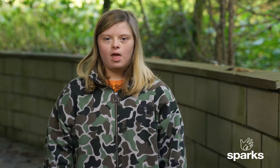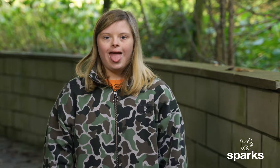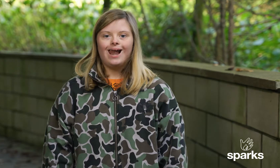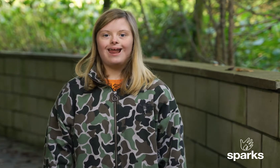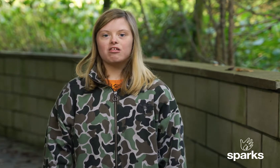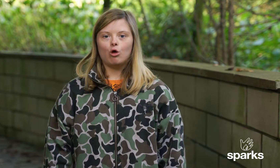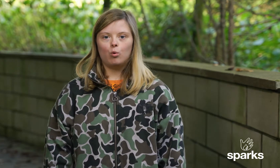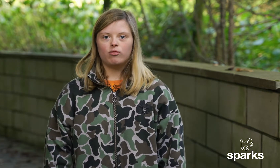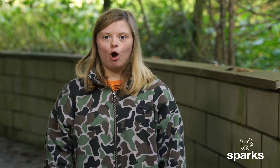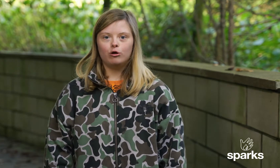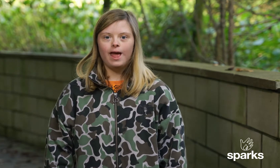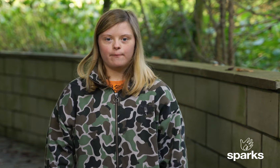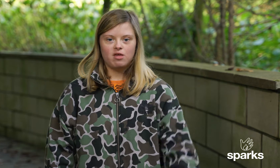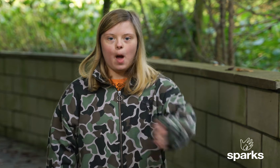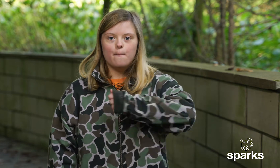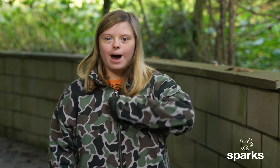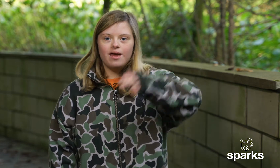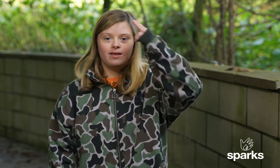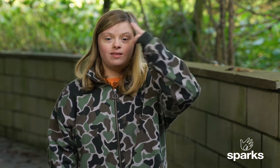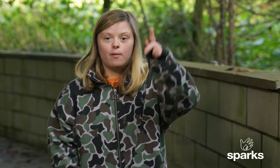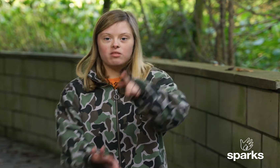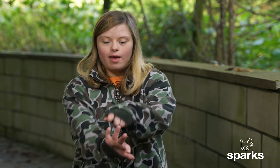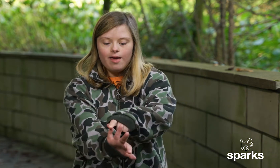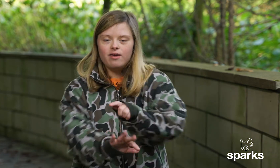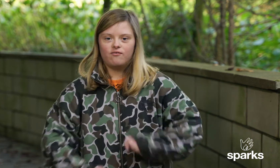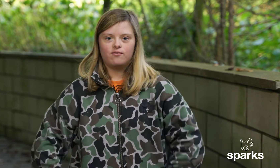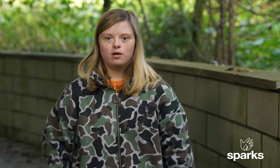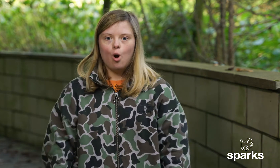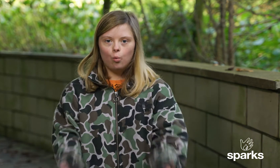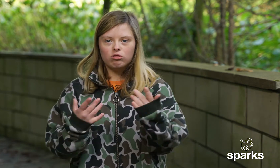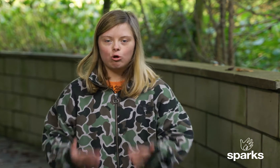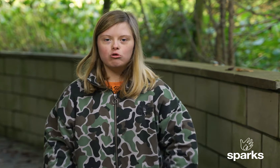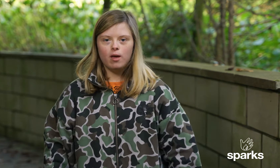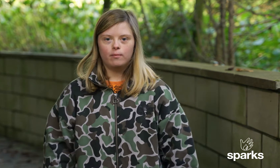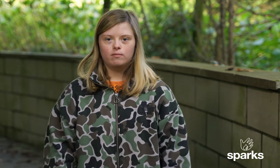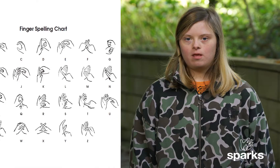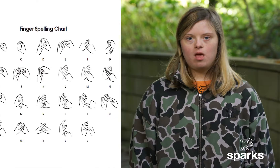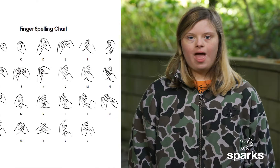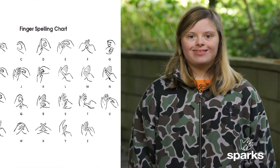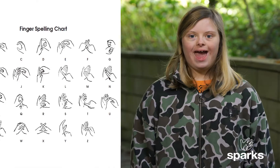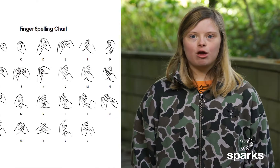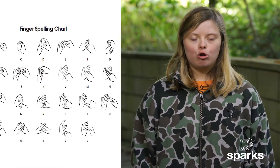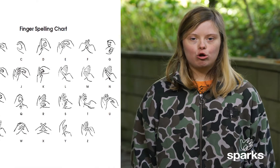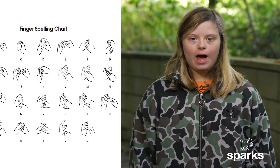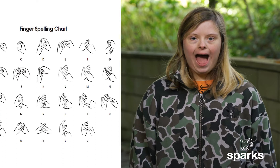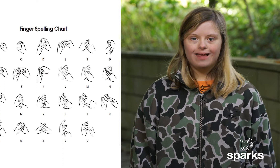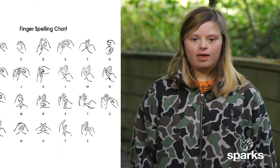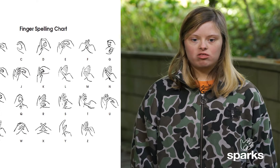Let's start with our names. My name is Eve. What's your name? Take a look at these